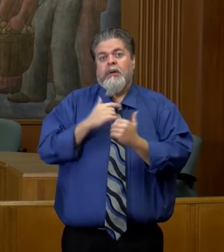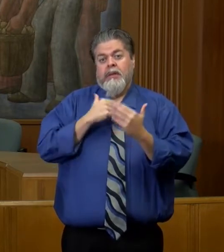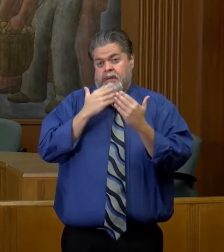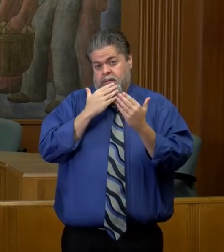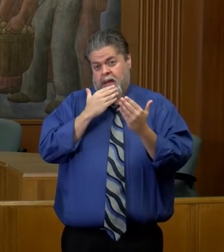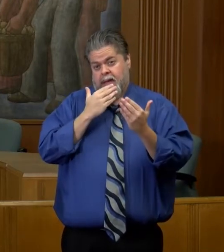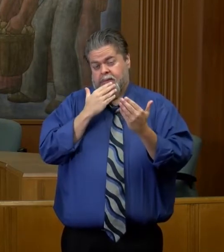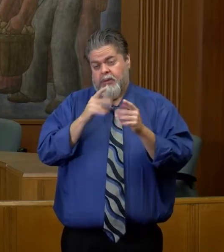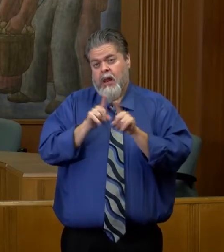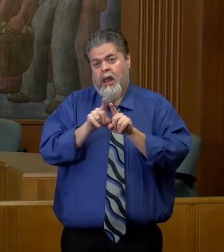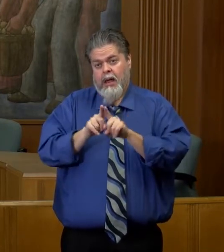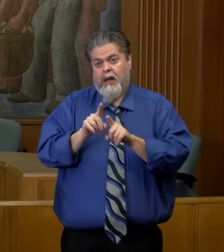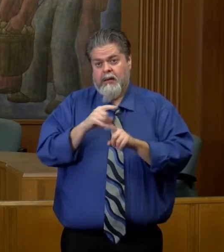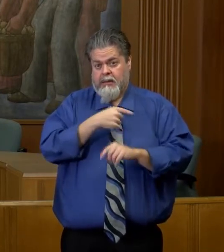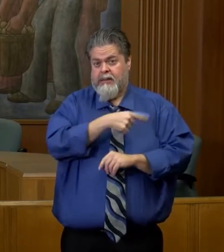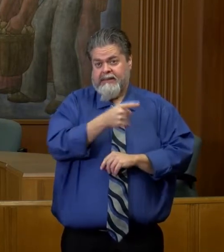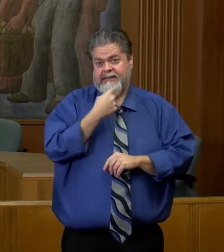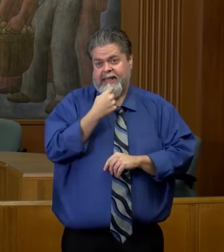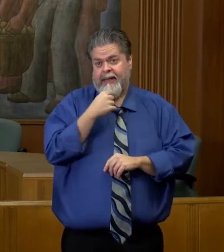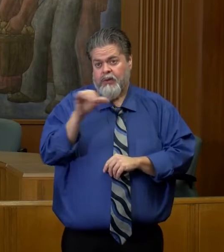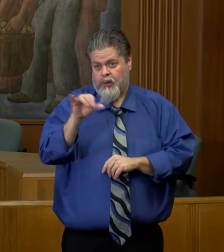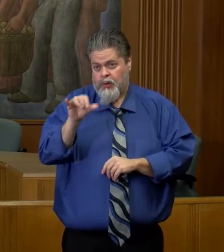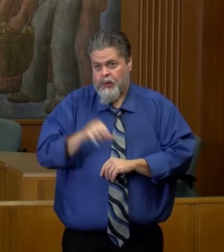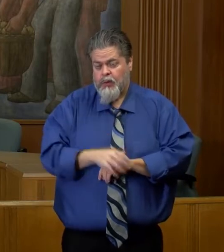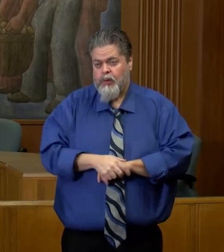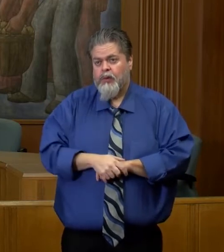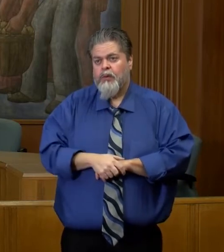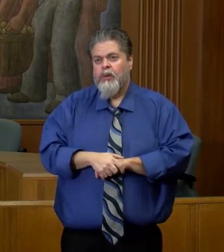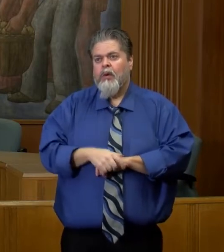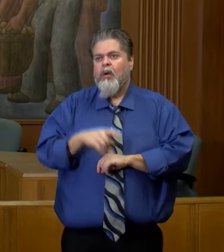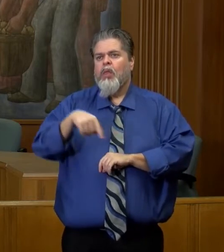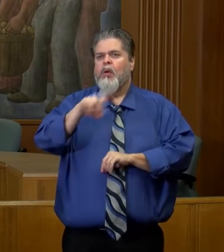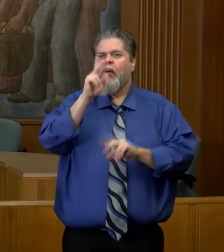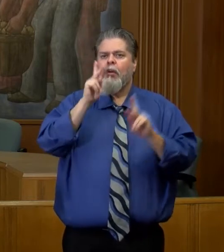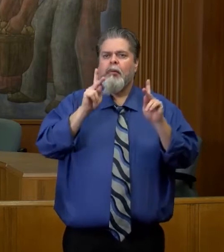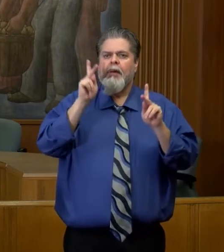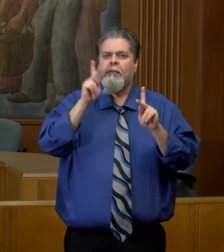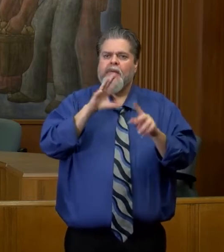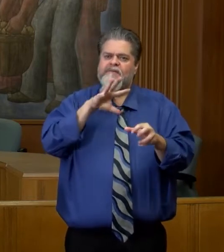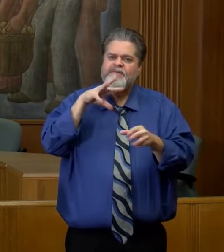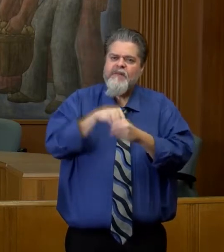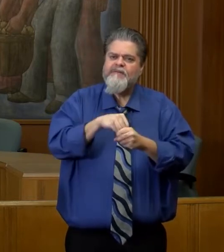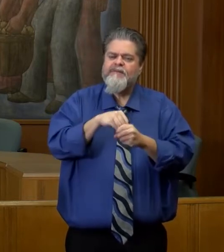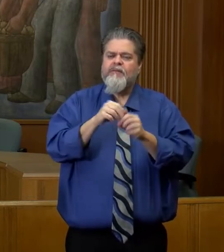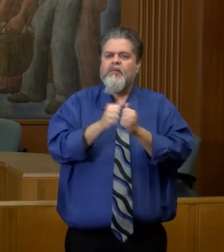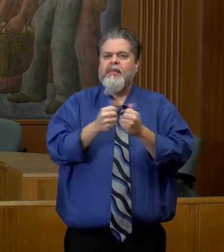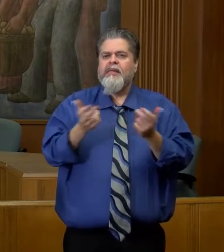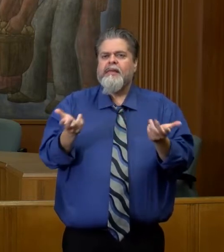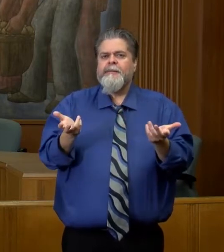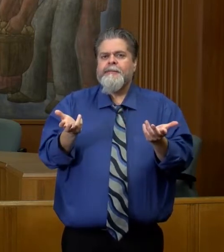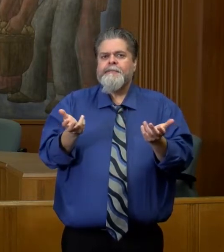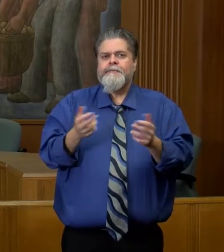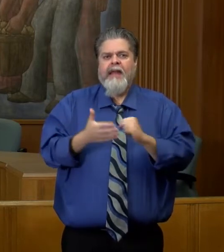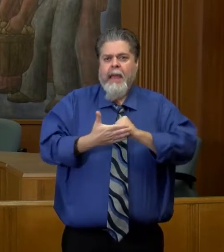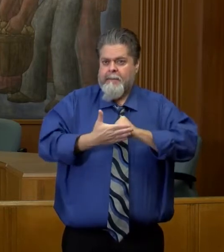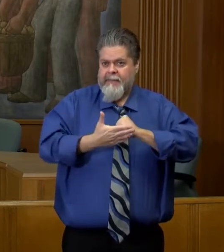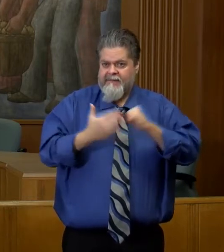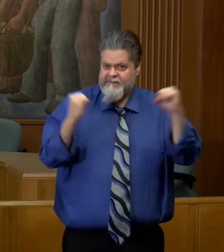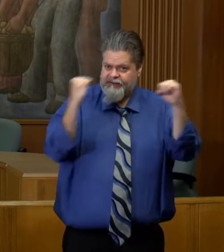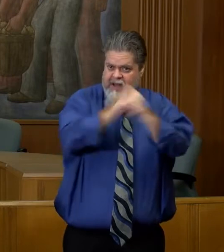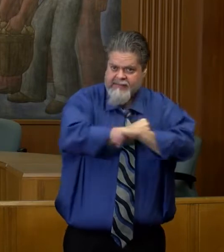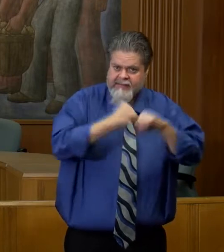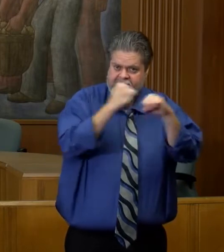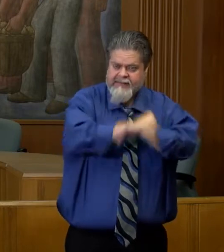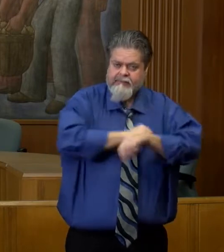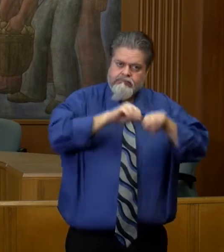also, like I said, like everyone has said so far, to those folks that are really engaged in helping to fight this